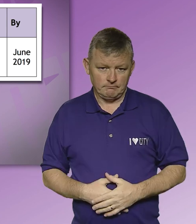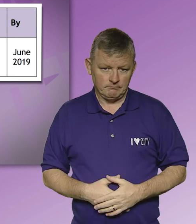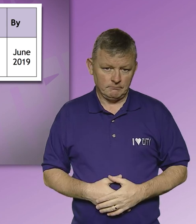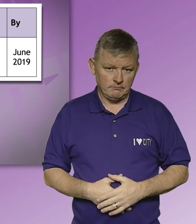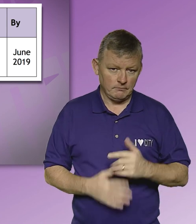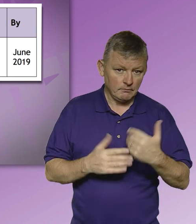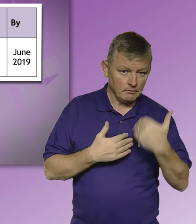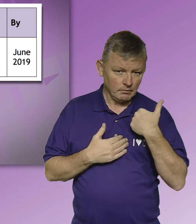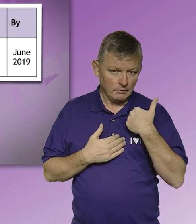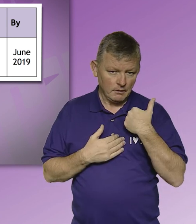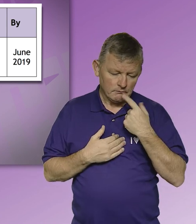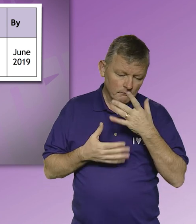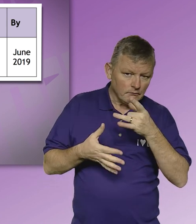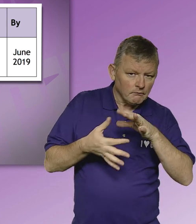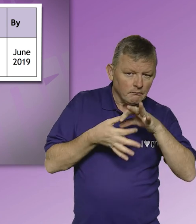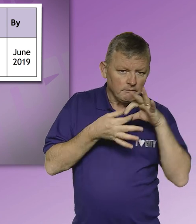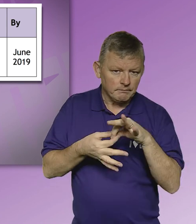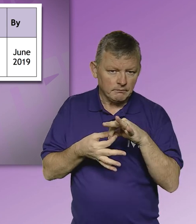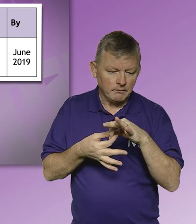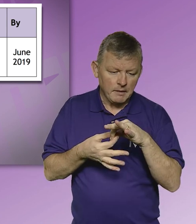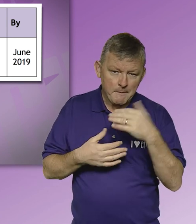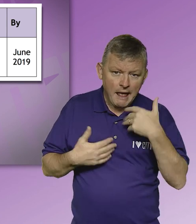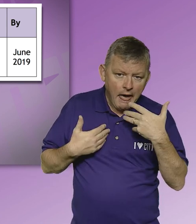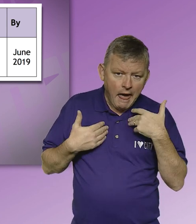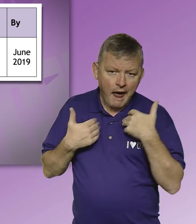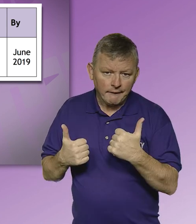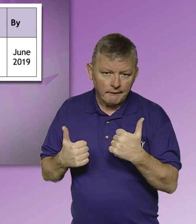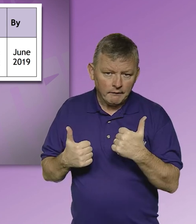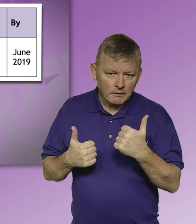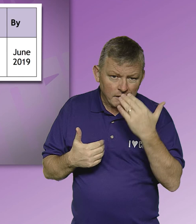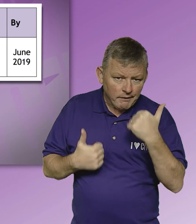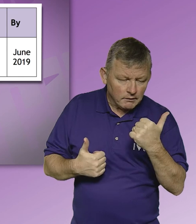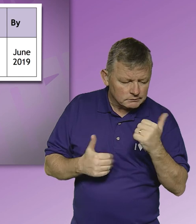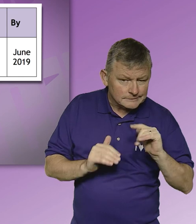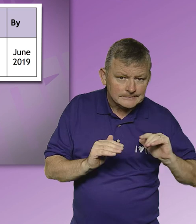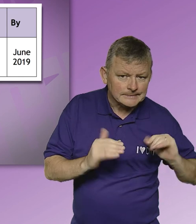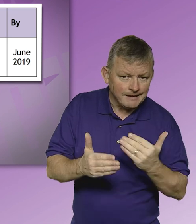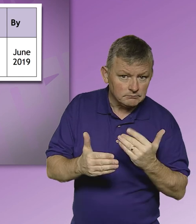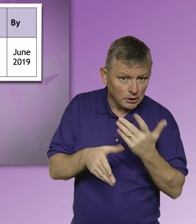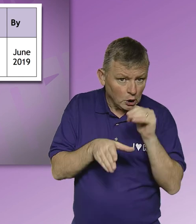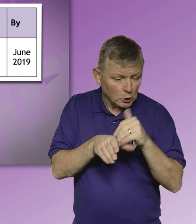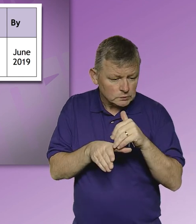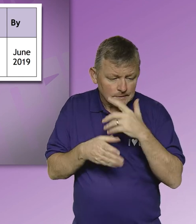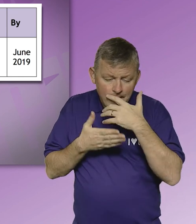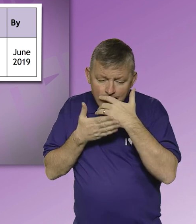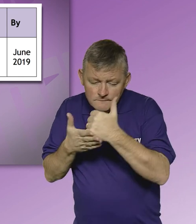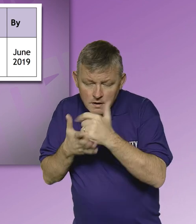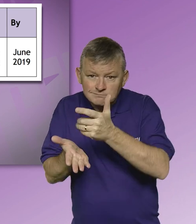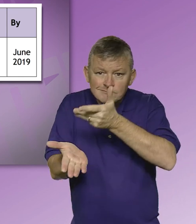Take steps to ensure that health or mental health services including advice and counselling services within the college are